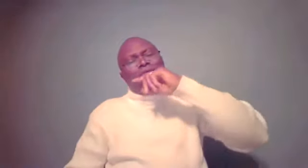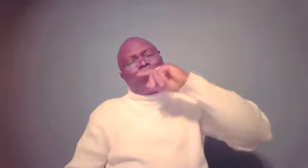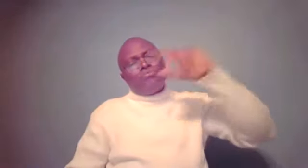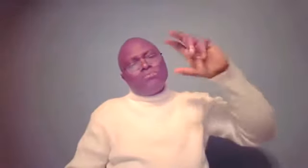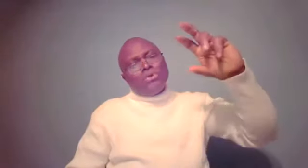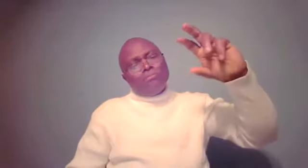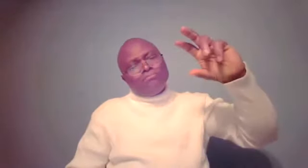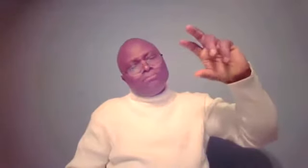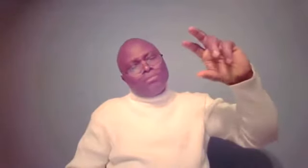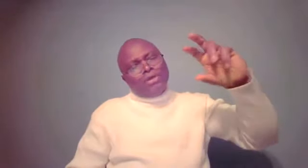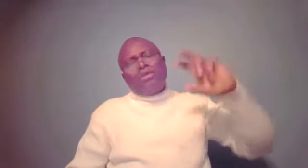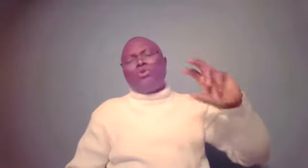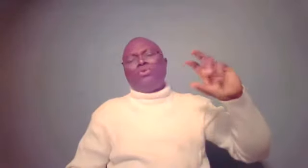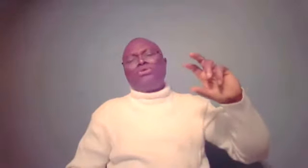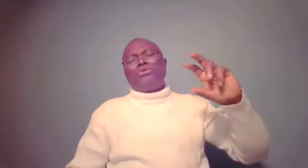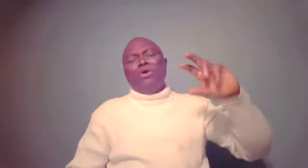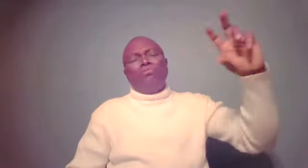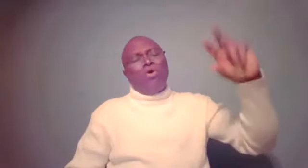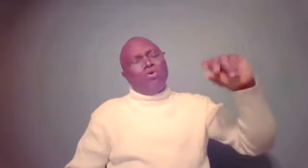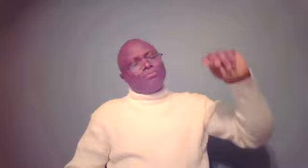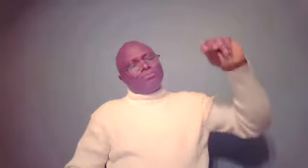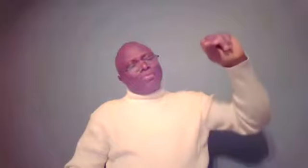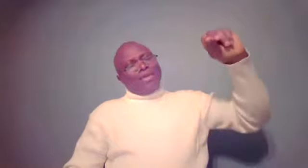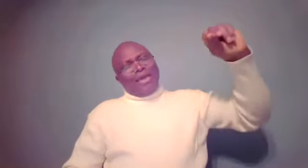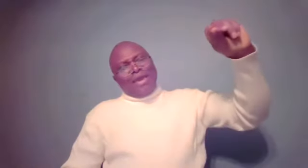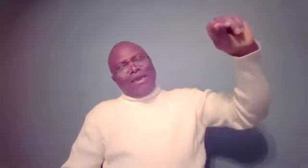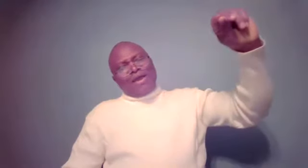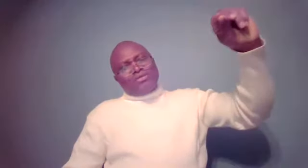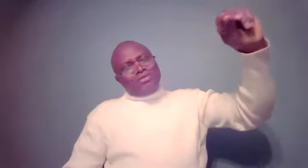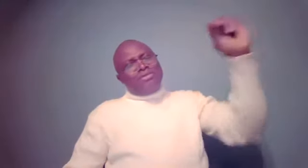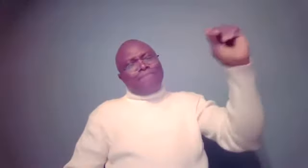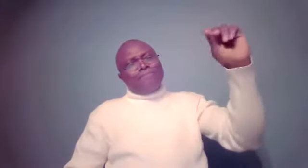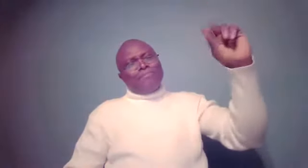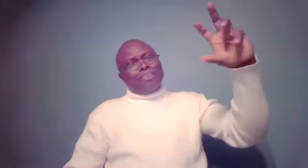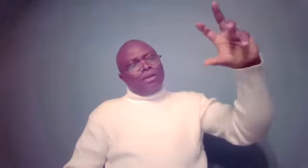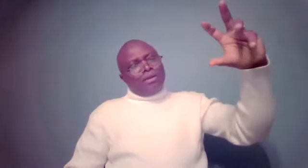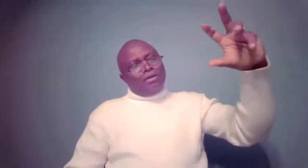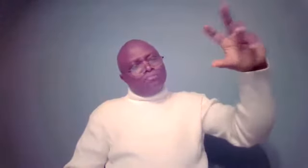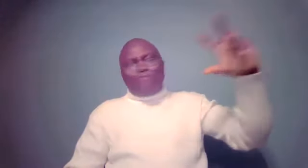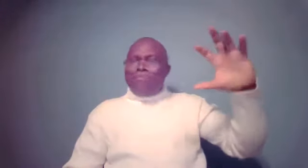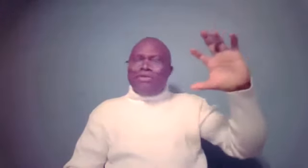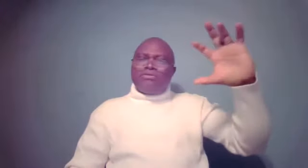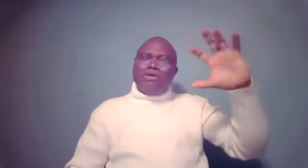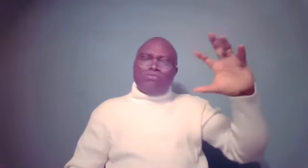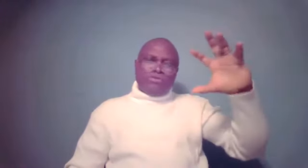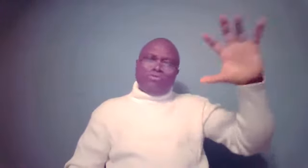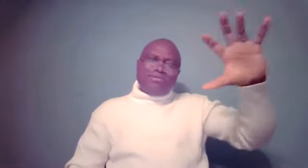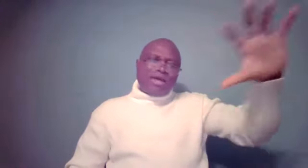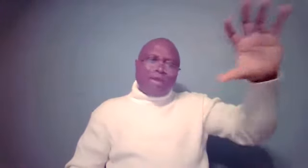individuals or more. And I see them performing three, you know, that's, I